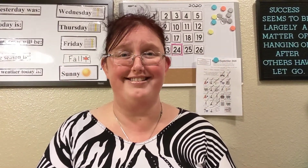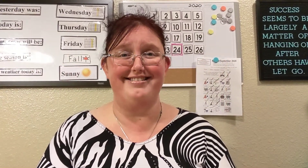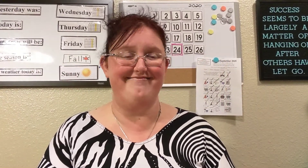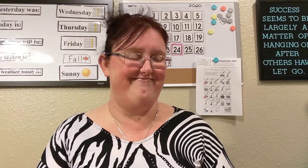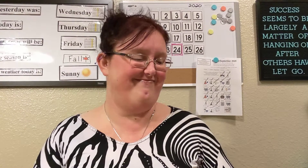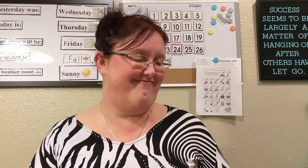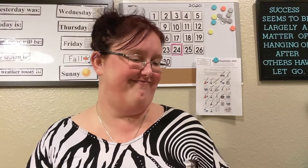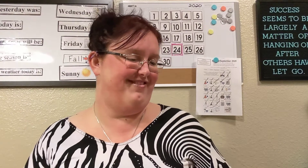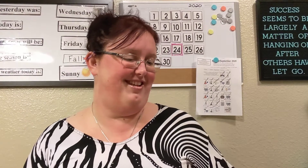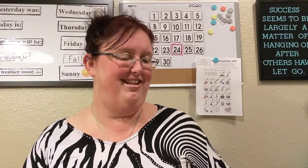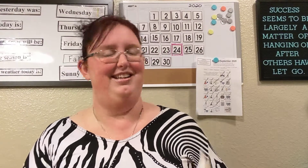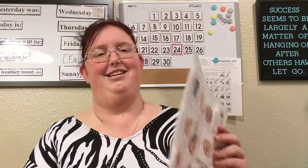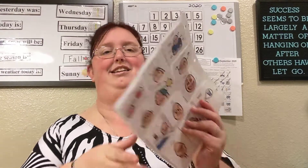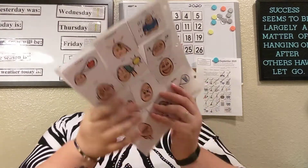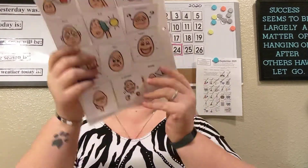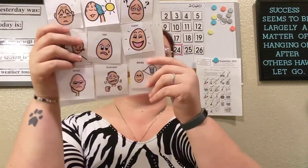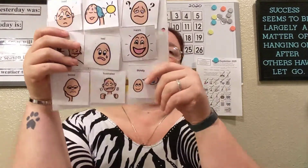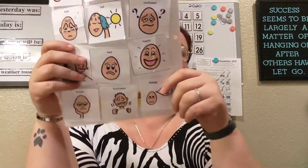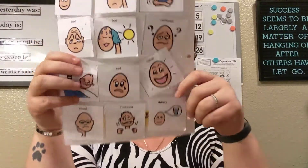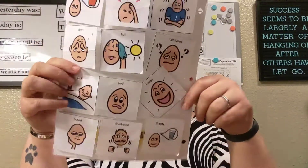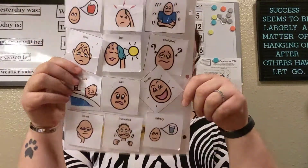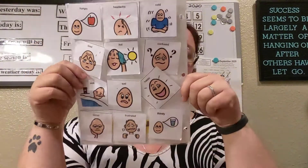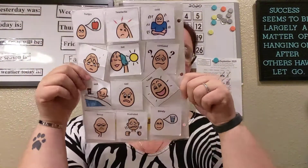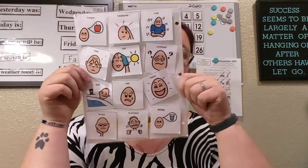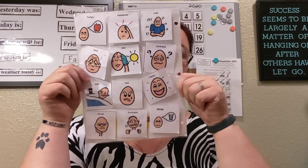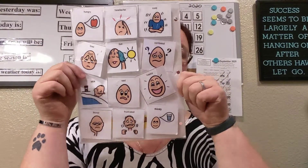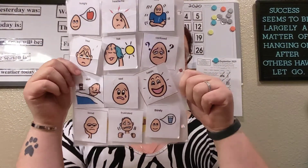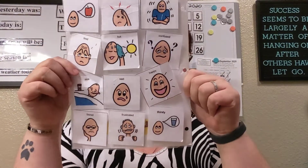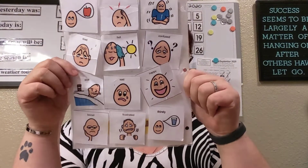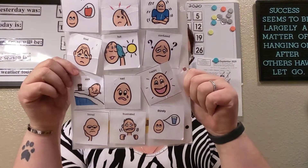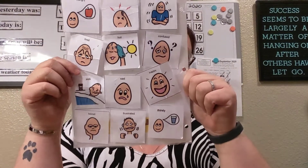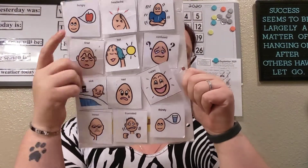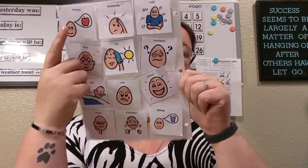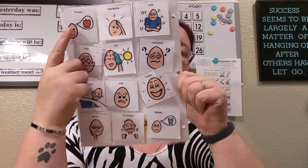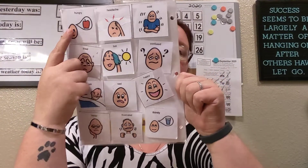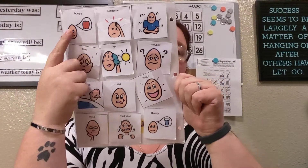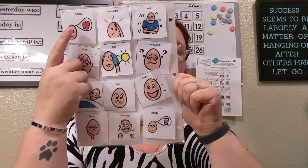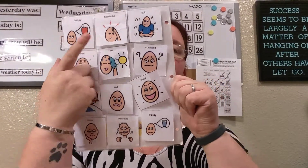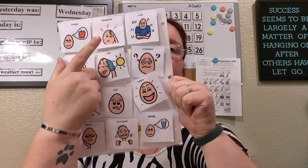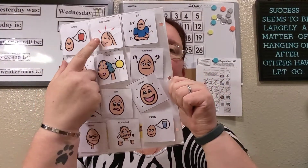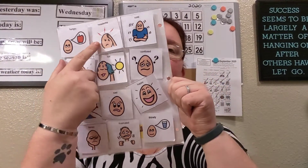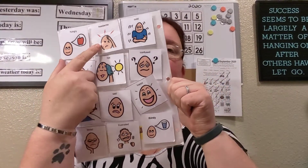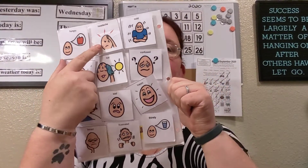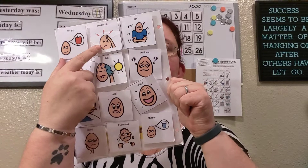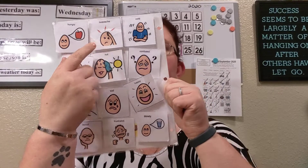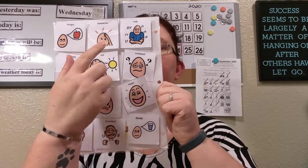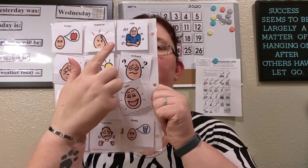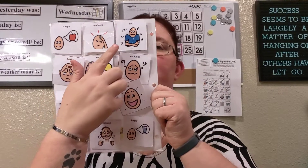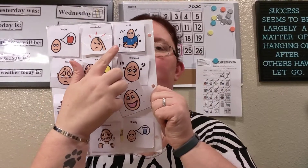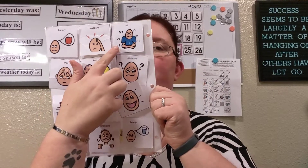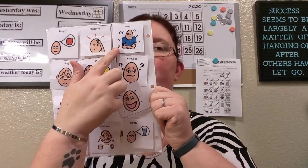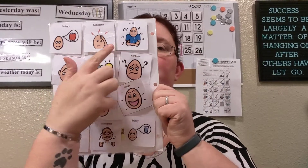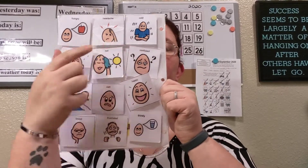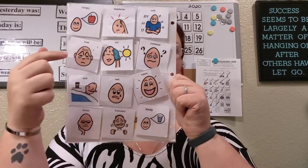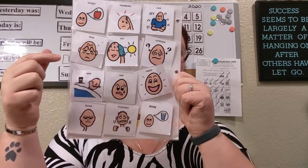all right how are we feeling today are you hungry do you have a headache are you cold